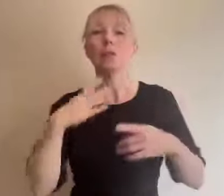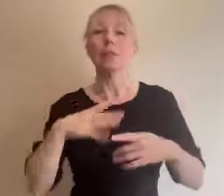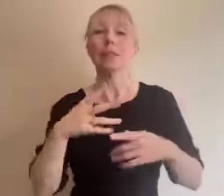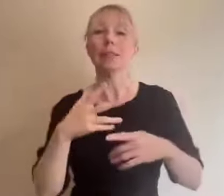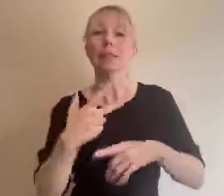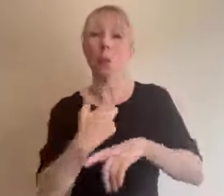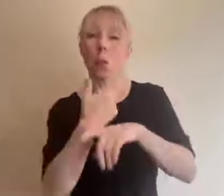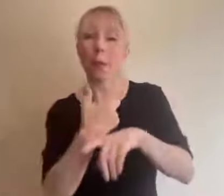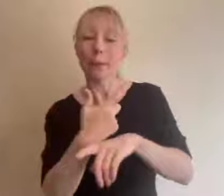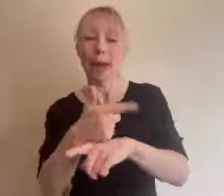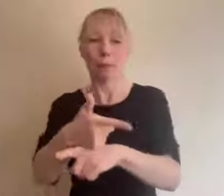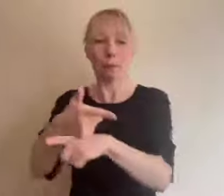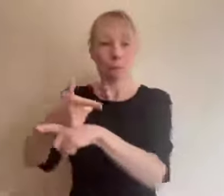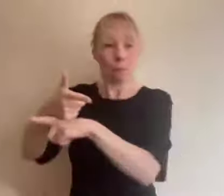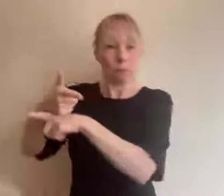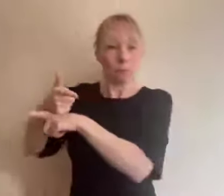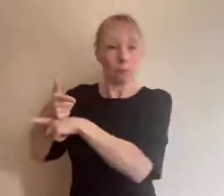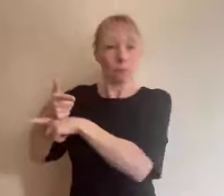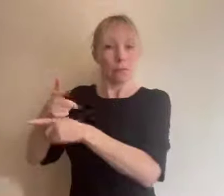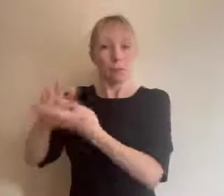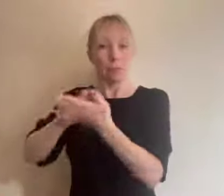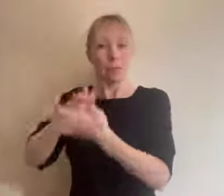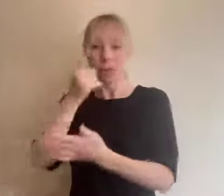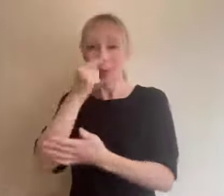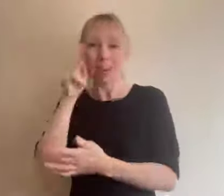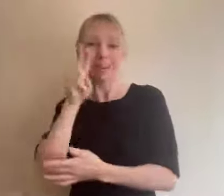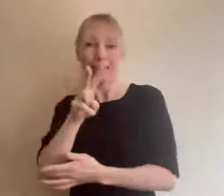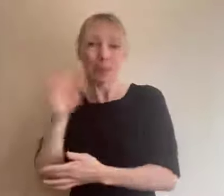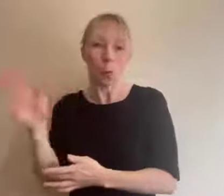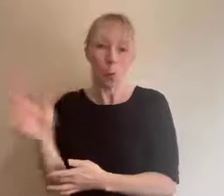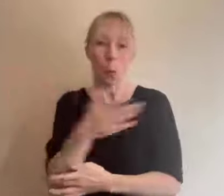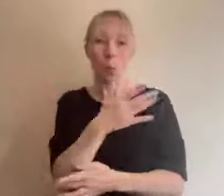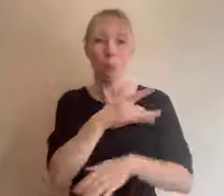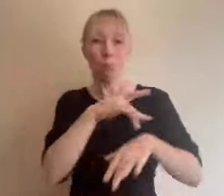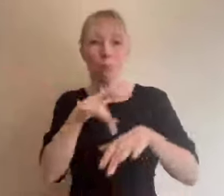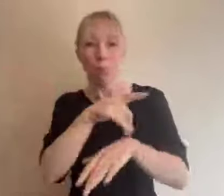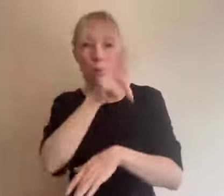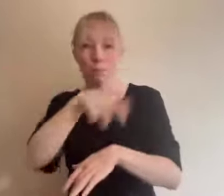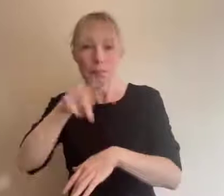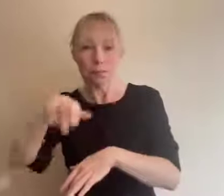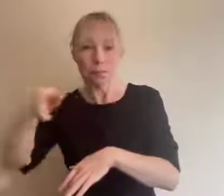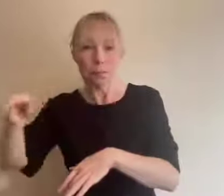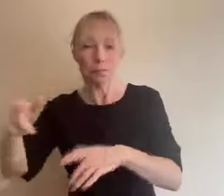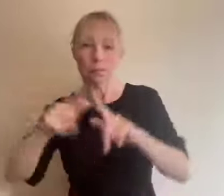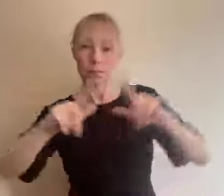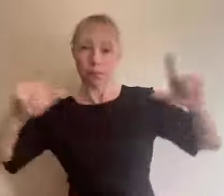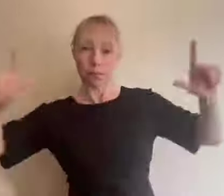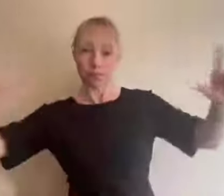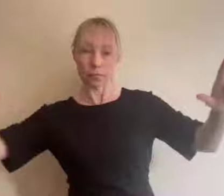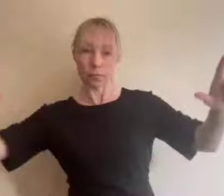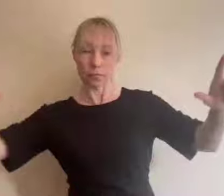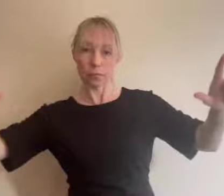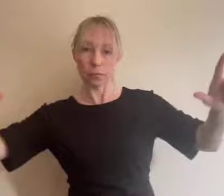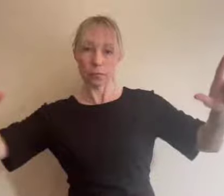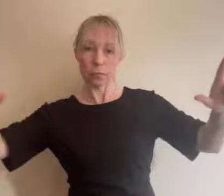so you can fit everyone in that space in why should you also use digital speakers